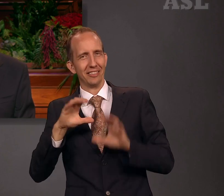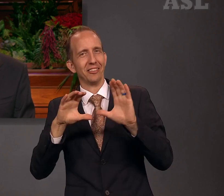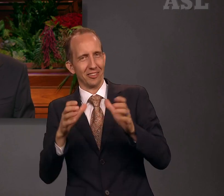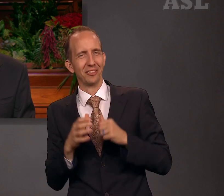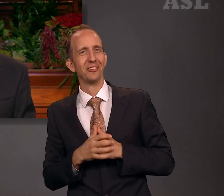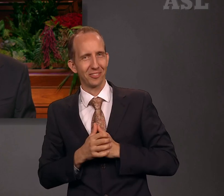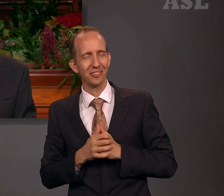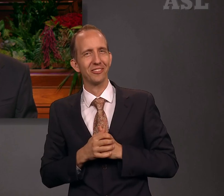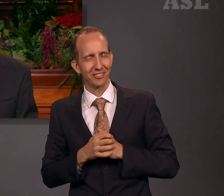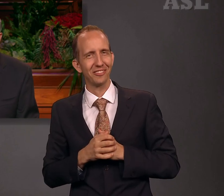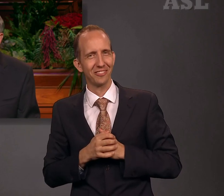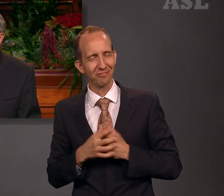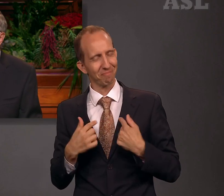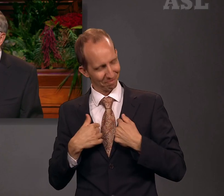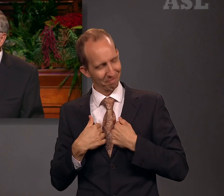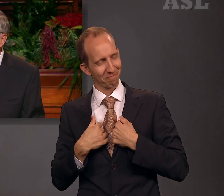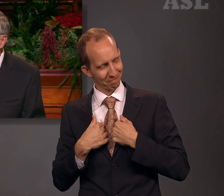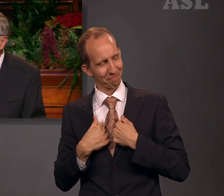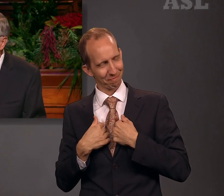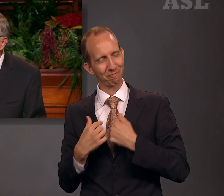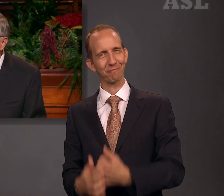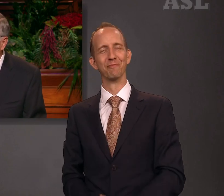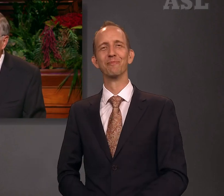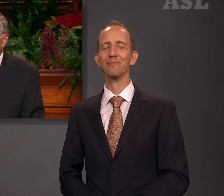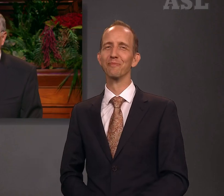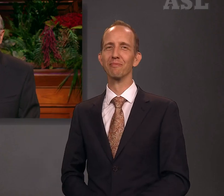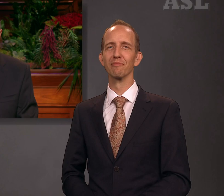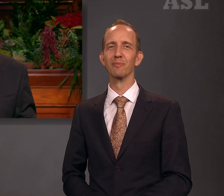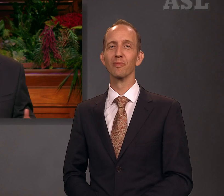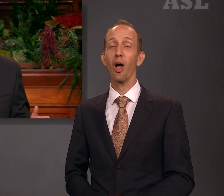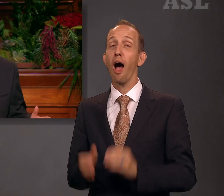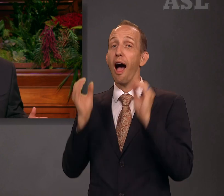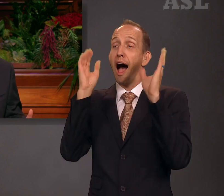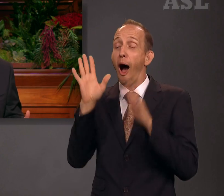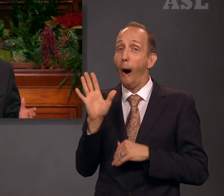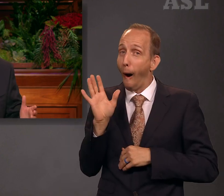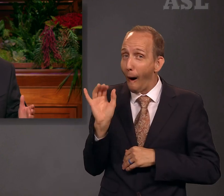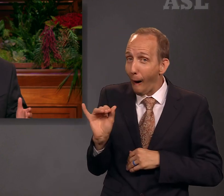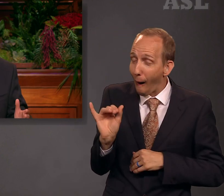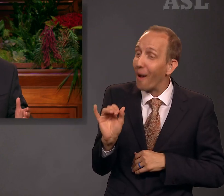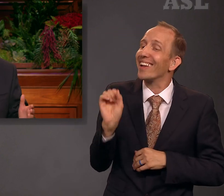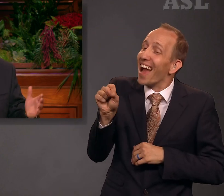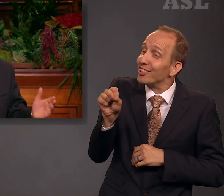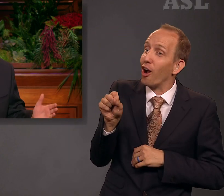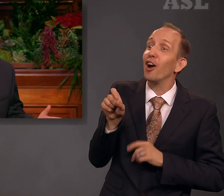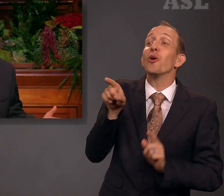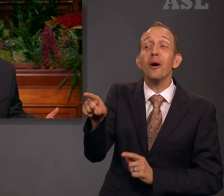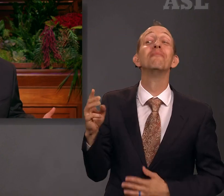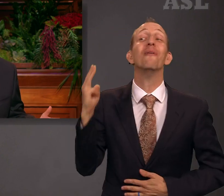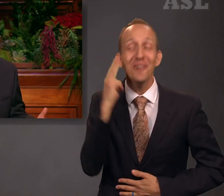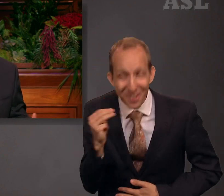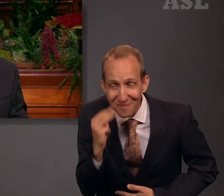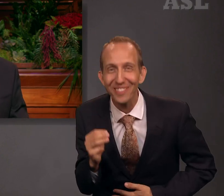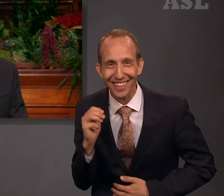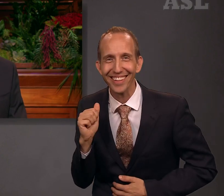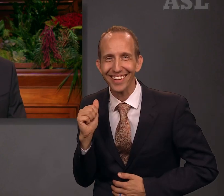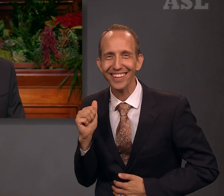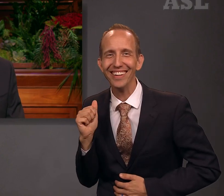Church of Jesus Christ of Latter-day Saints. Her teacher replied, Yes, you are a Mormon. Iriura